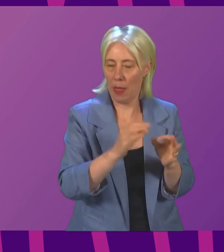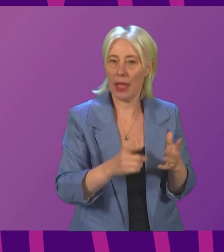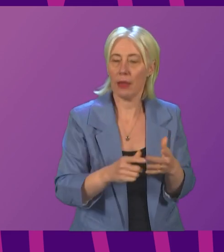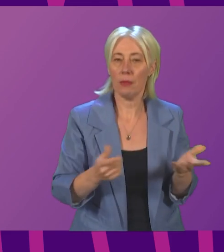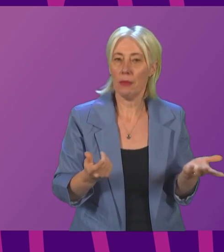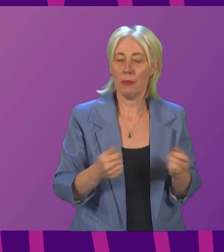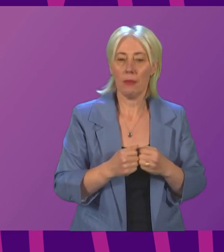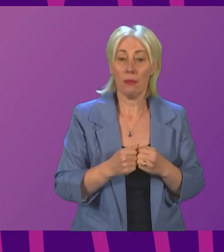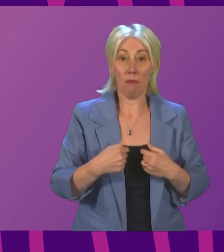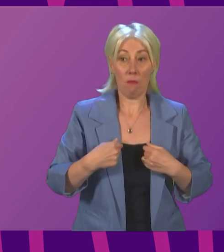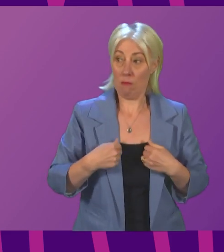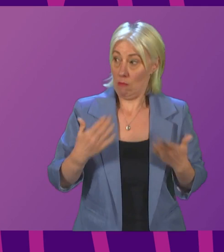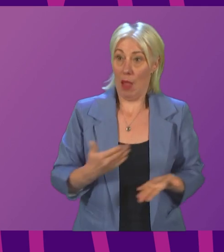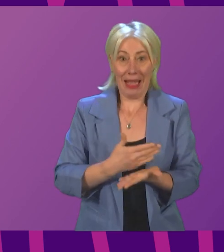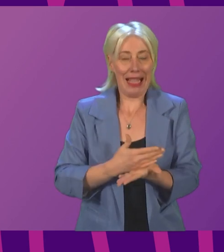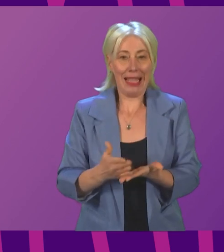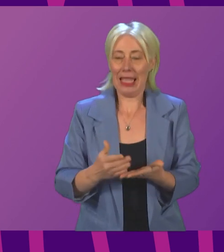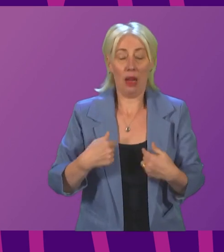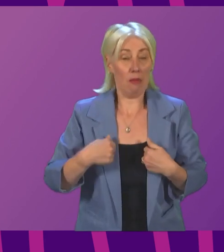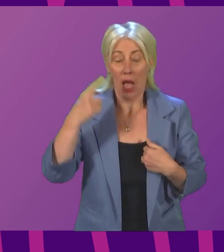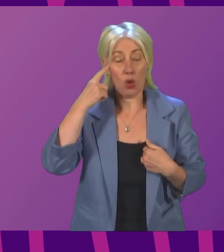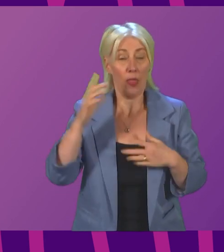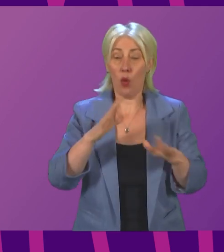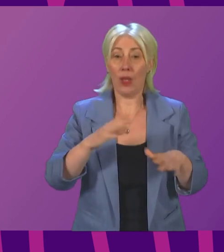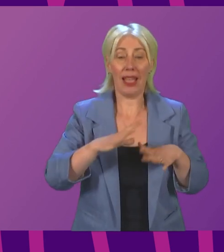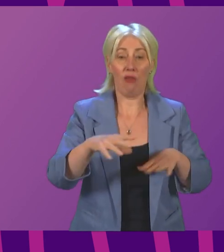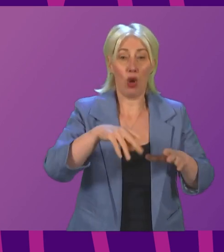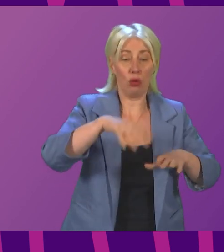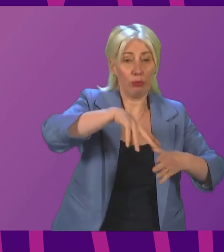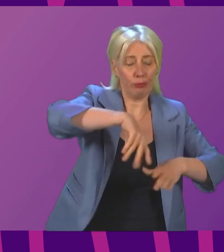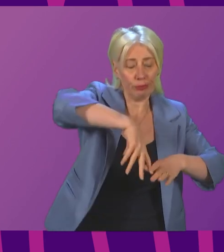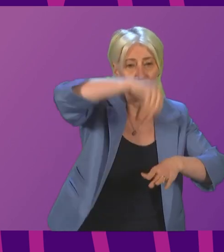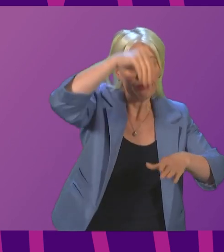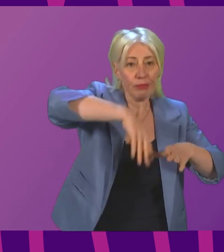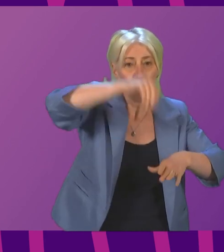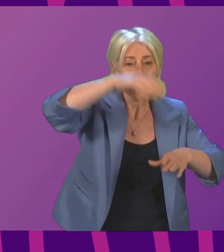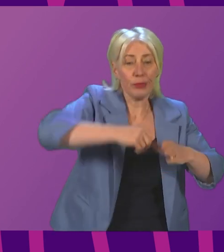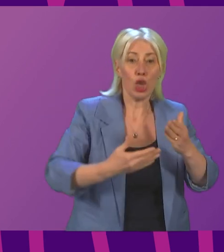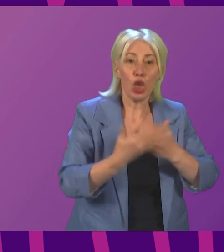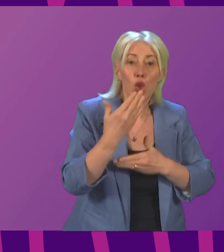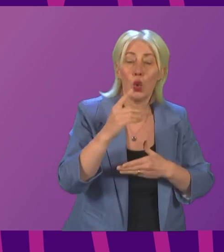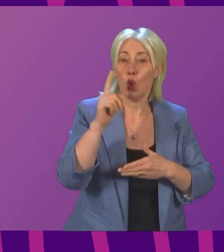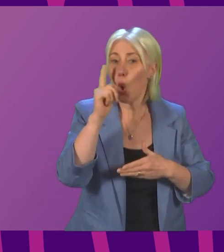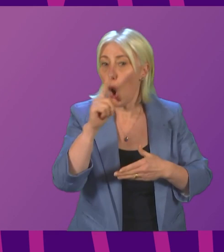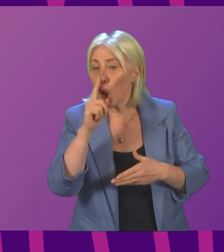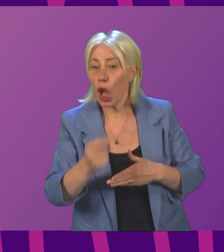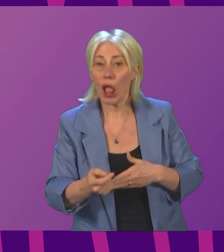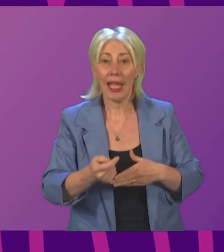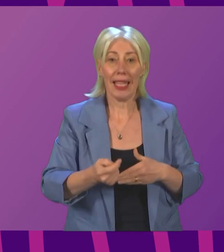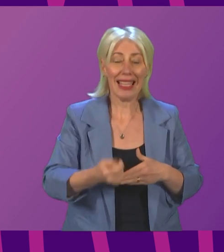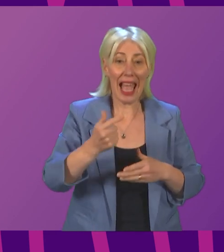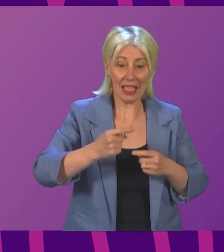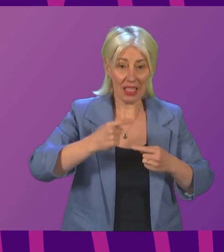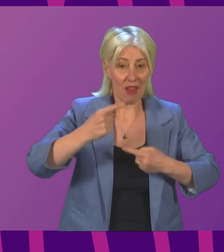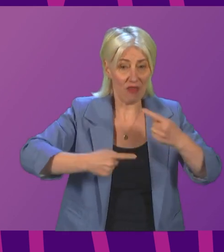I have made my position very clear. I do not think we can go on extracting new oil and gas forever. That is why we have moved away from the policy of